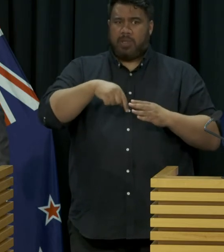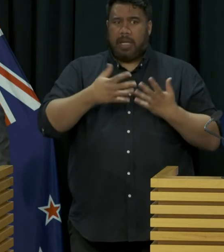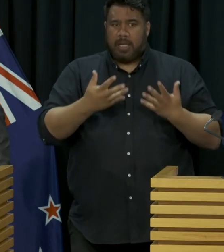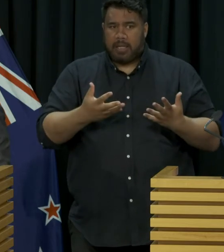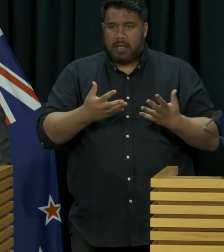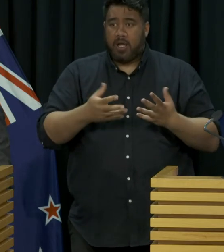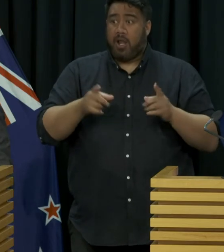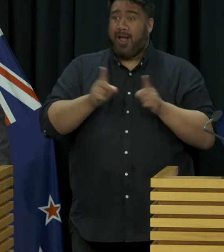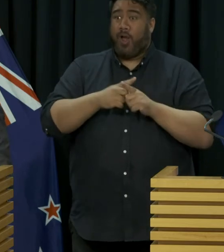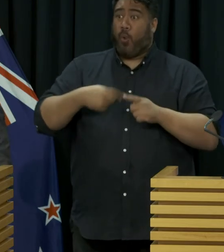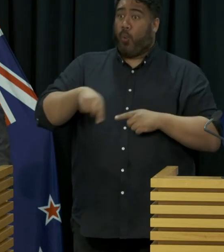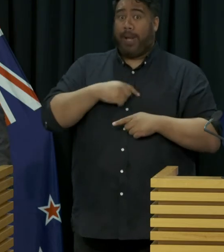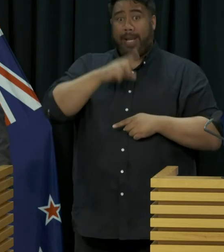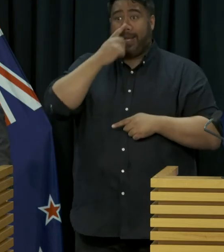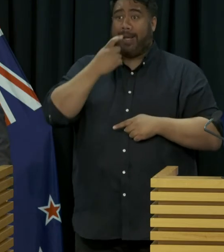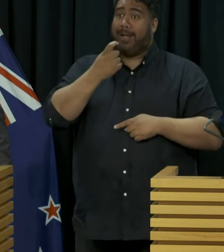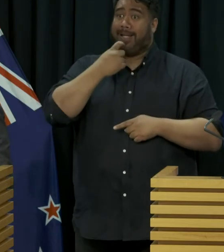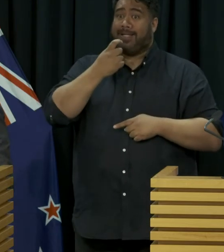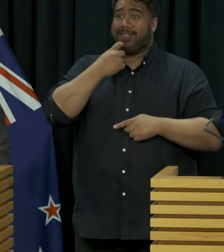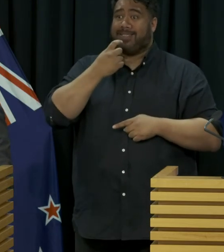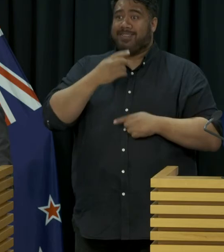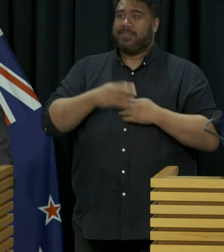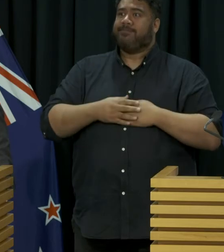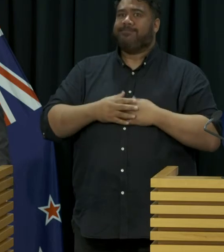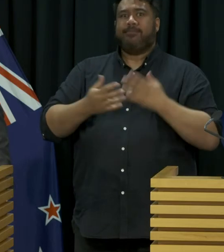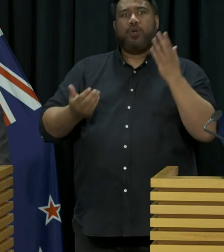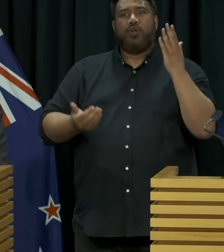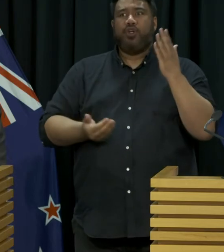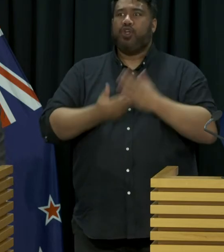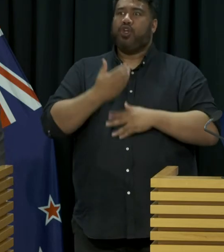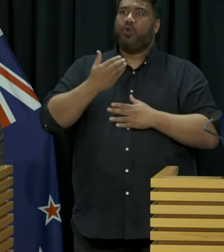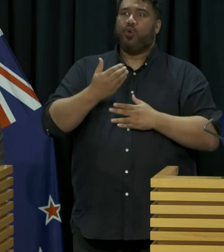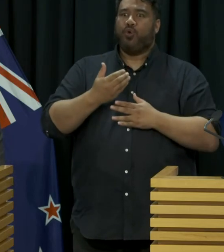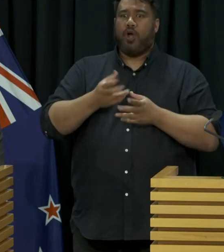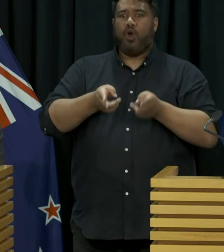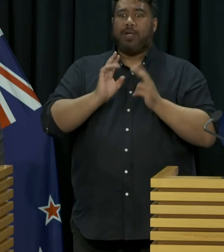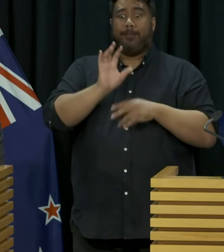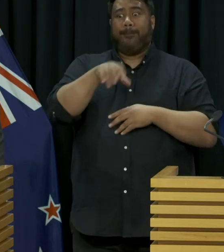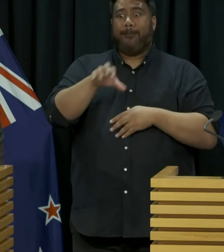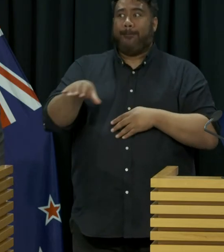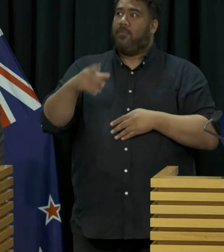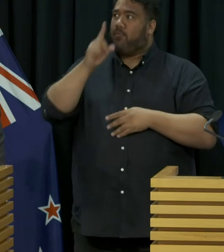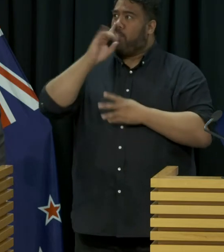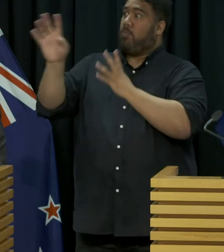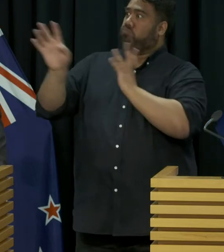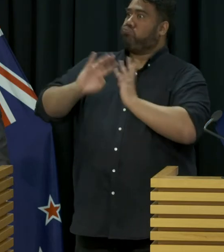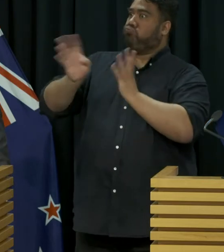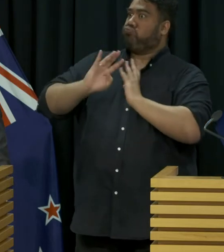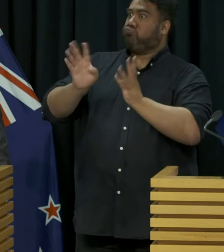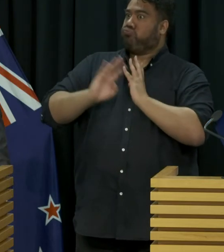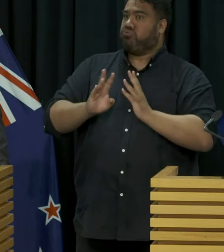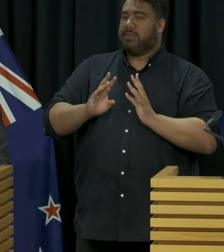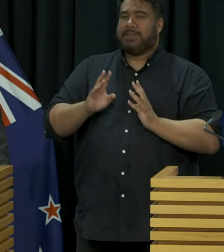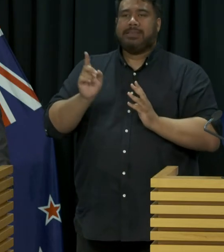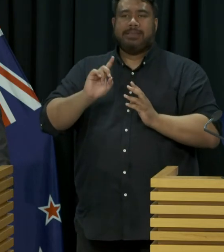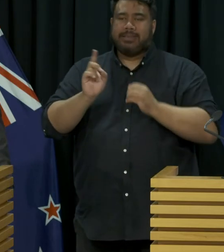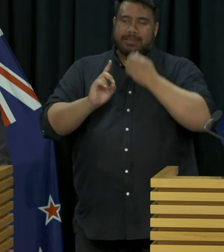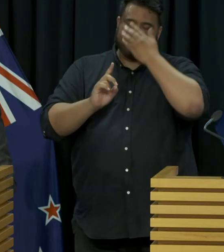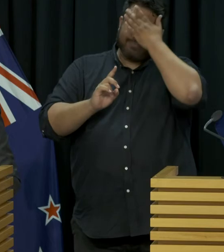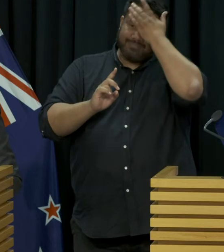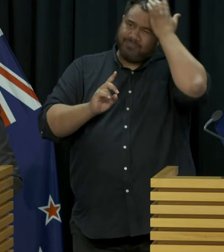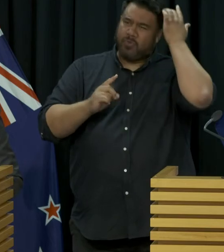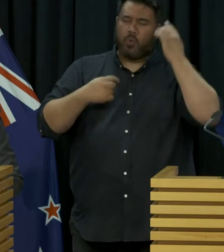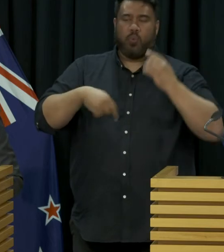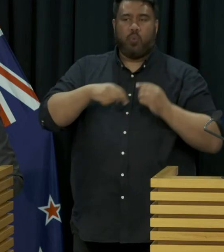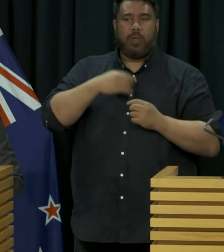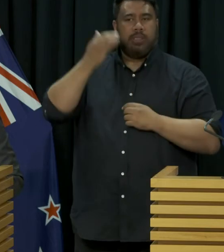idea that we can just start popping up a whole lot of new managed isolation facilities without increasing the risk, I think that's something that we've always